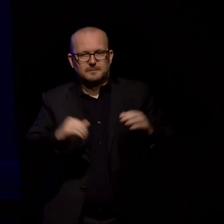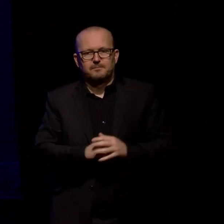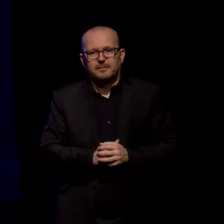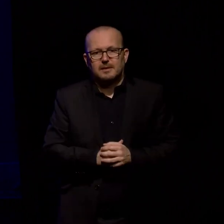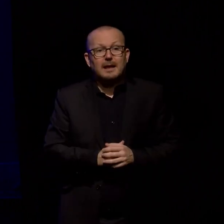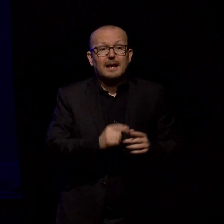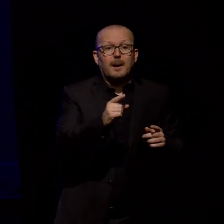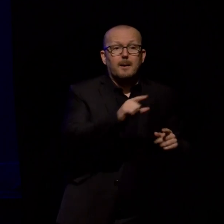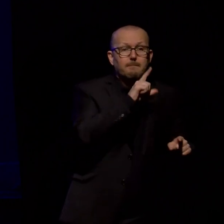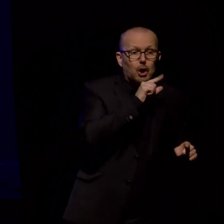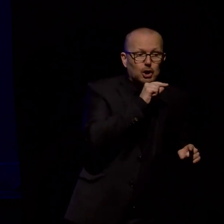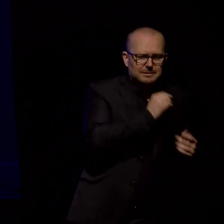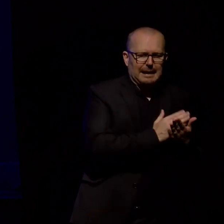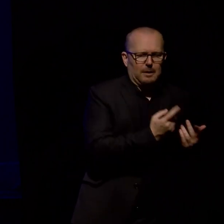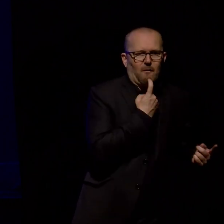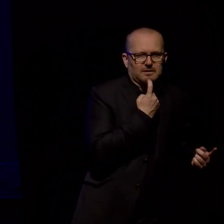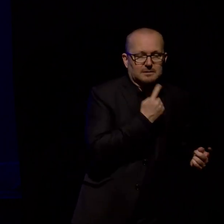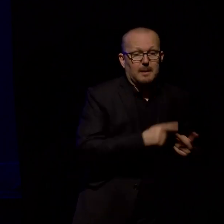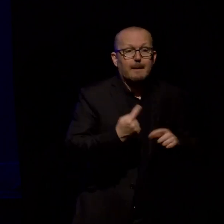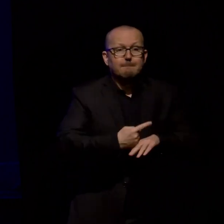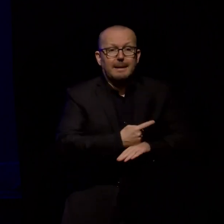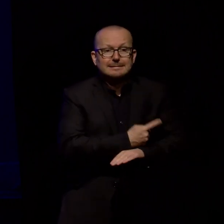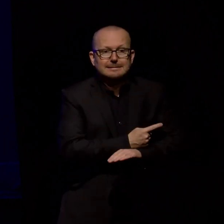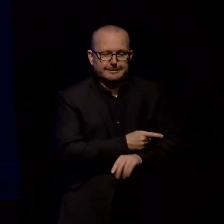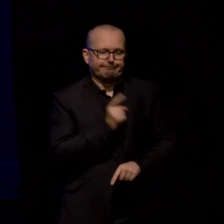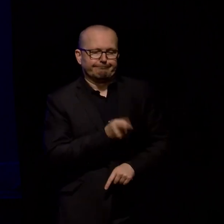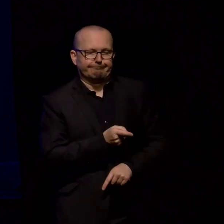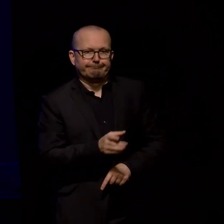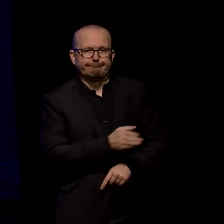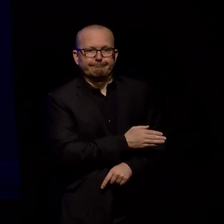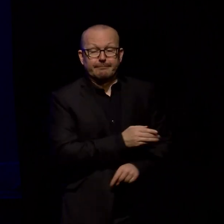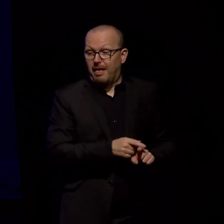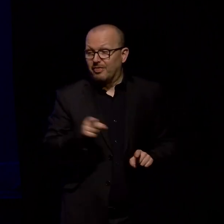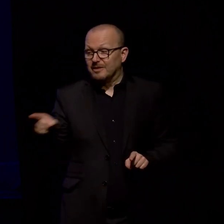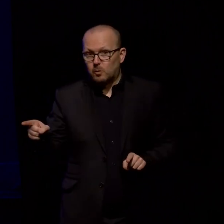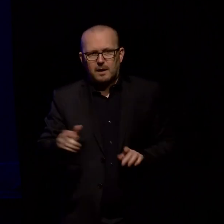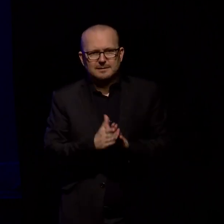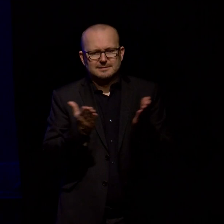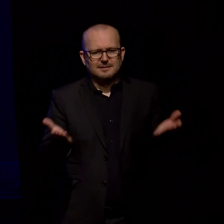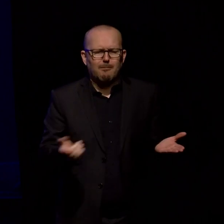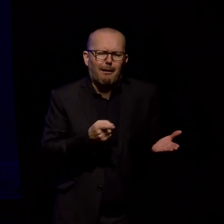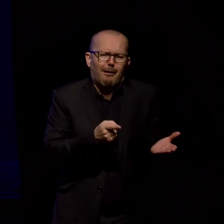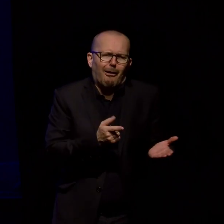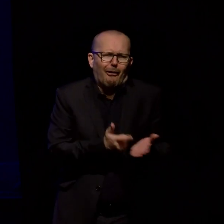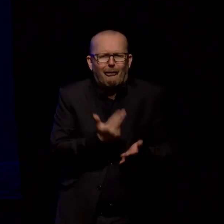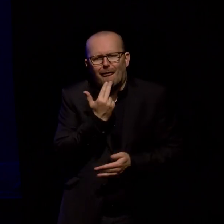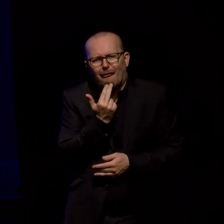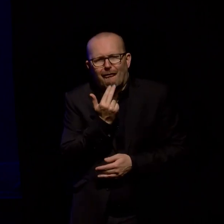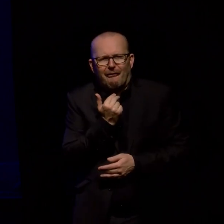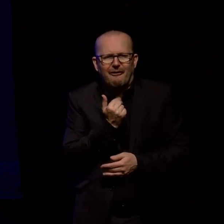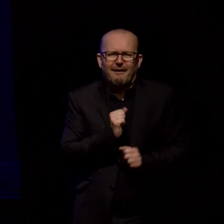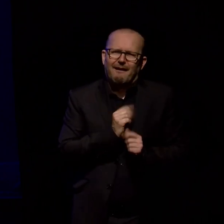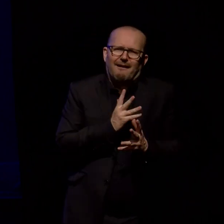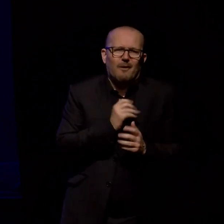some people see this map and are just absolutely delighted and their hearts are warmed and the cats are